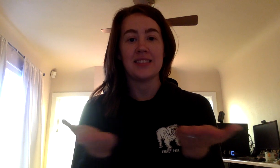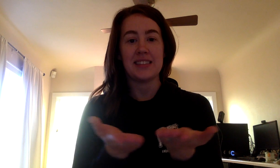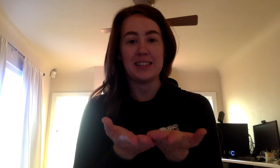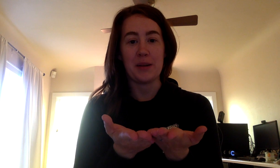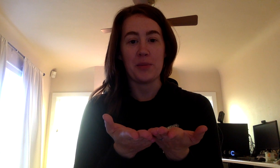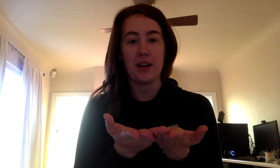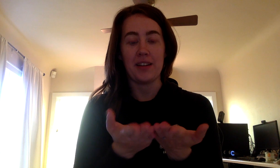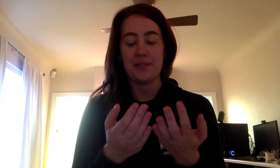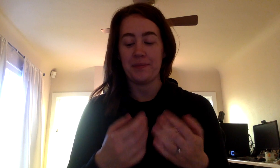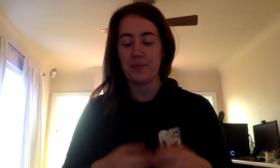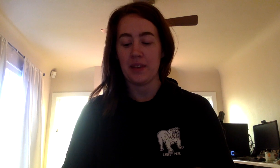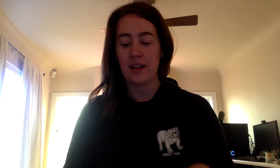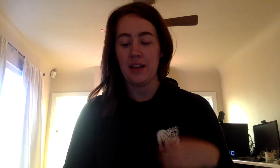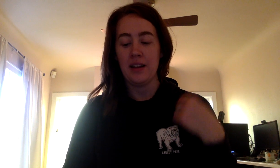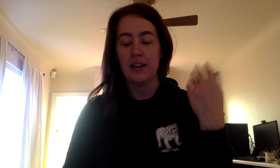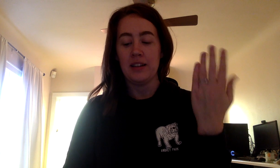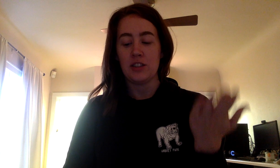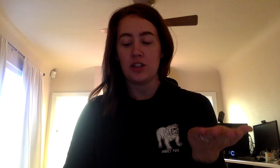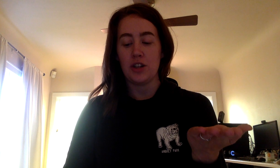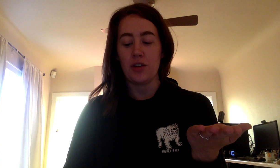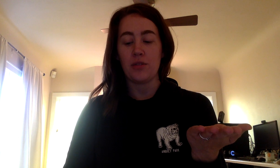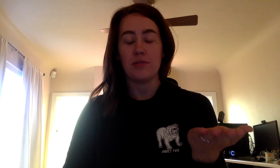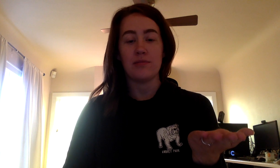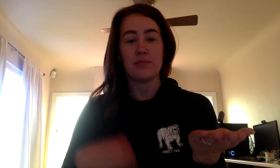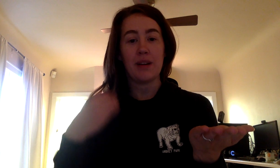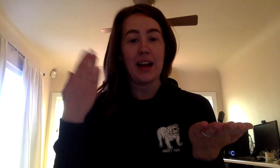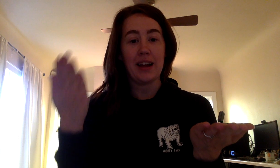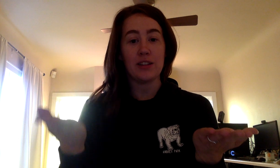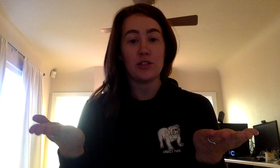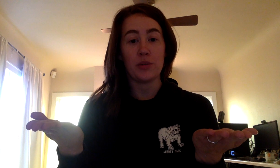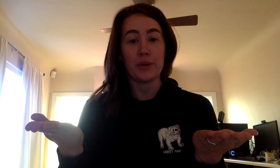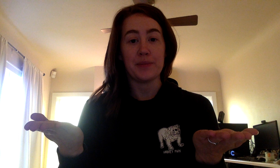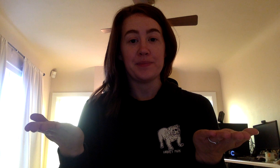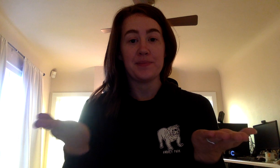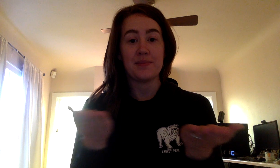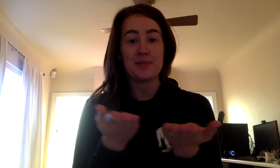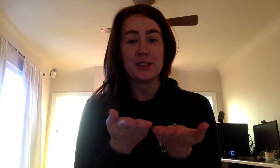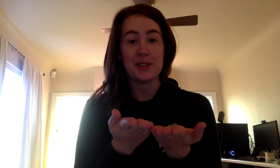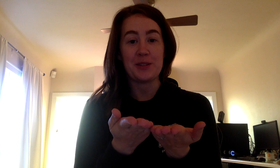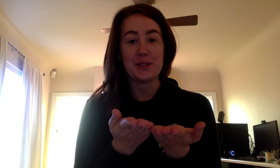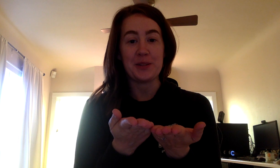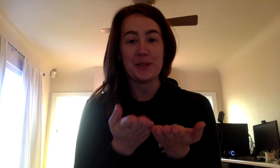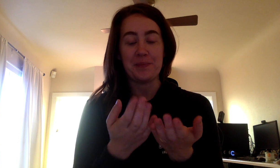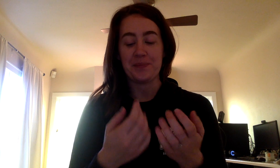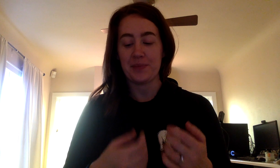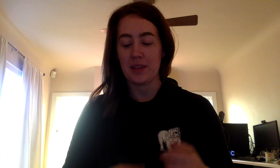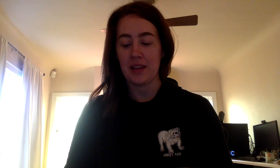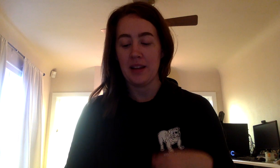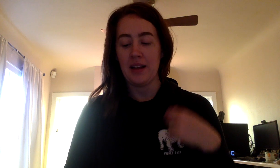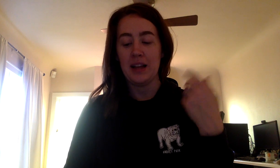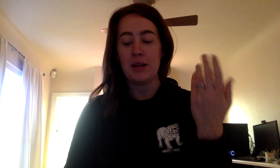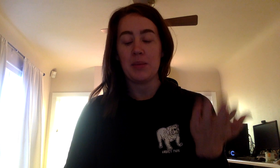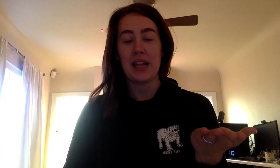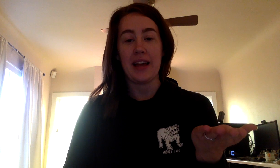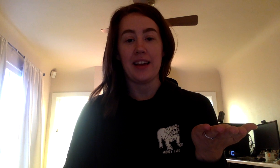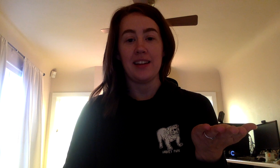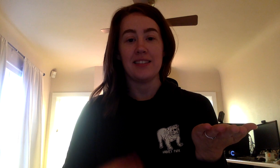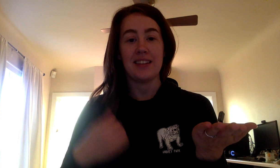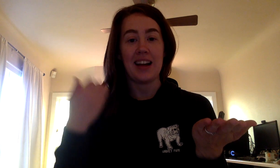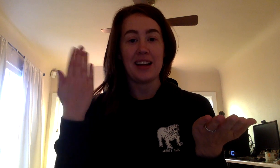Somewhere. Snow. I add storm. Snowstorm. Play. I